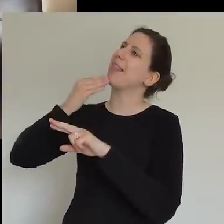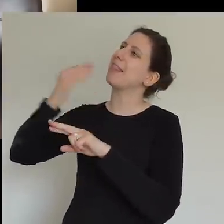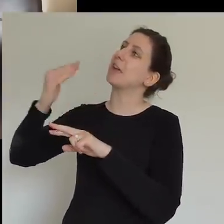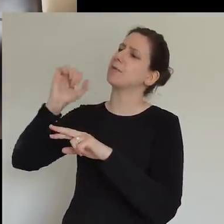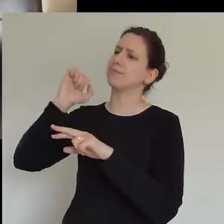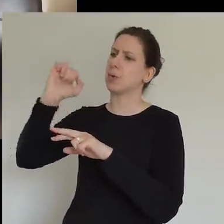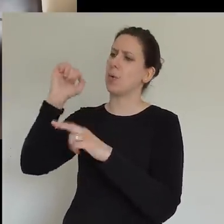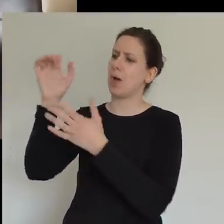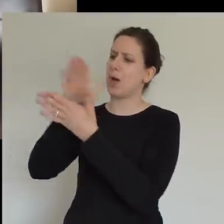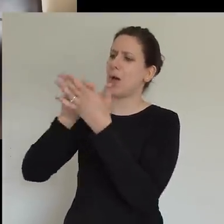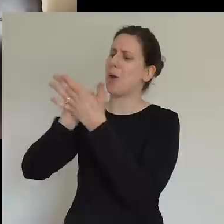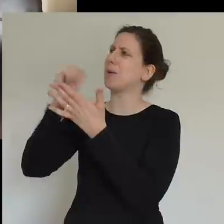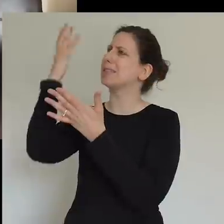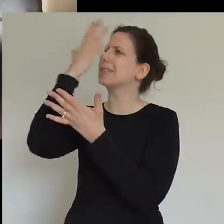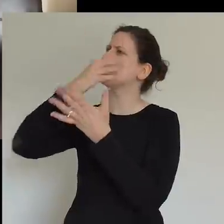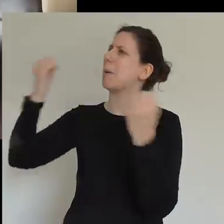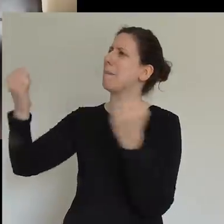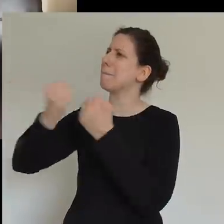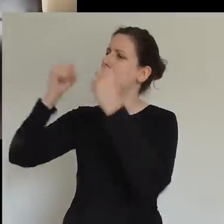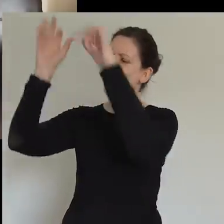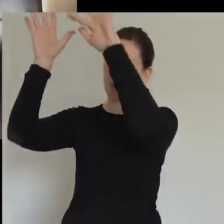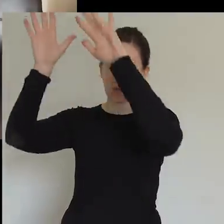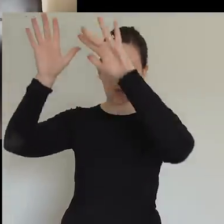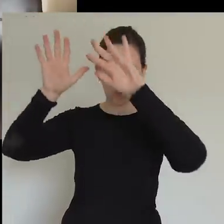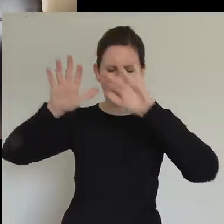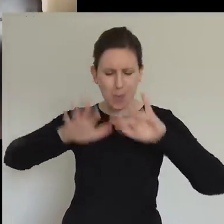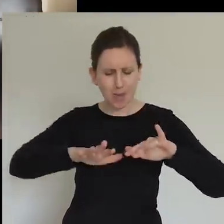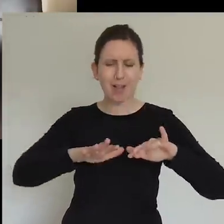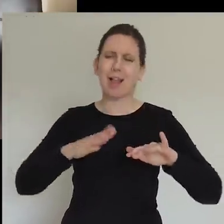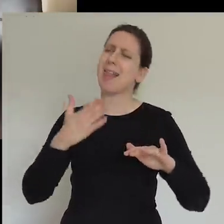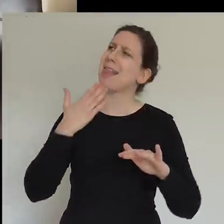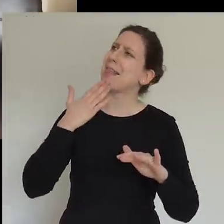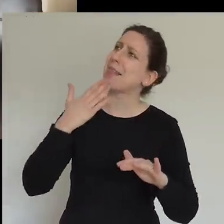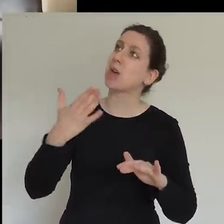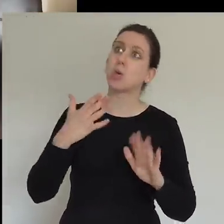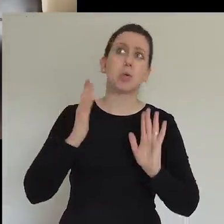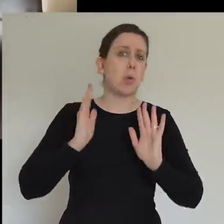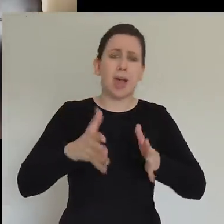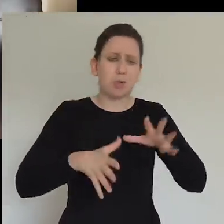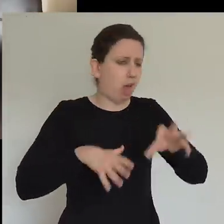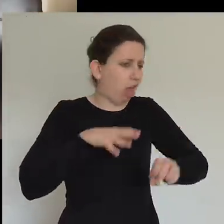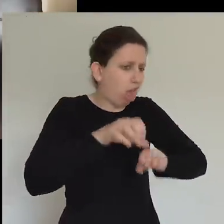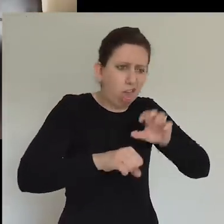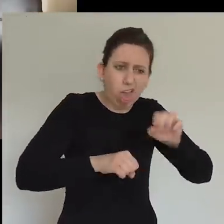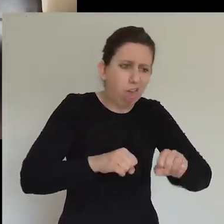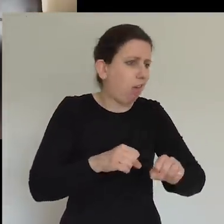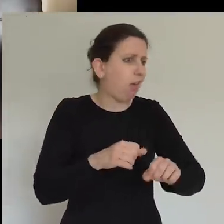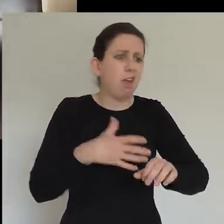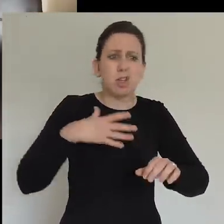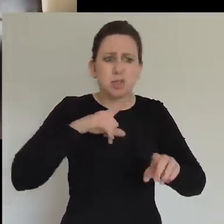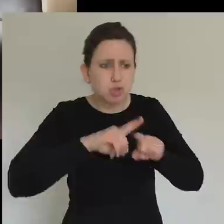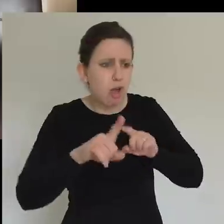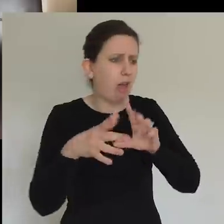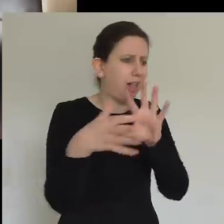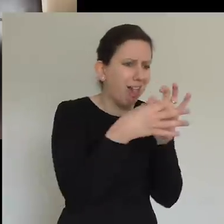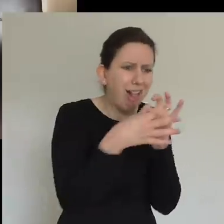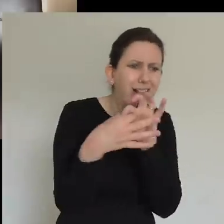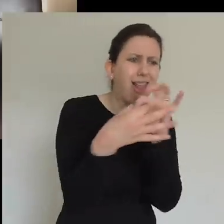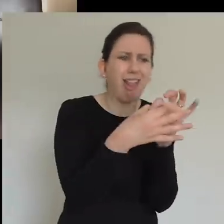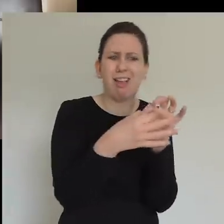that we don't have to strive to create togetherness, that we don't have to strive to create something of our